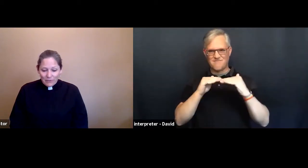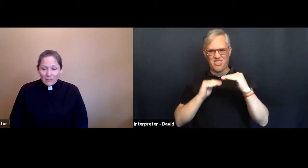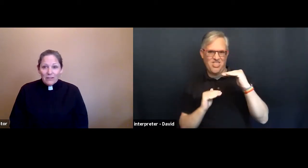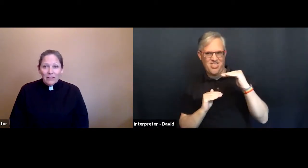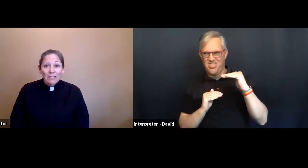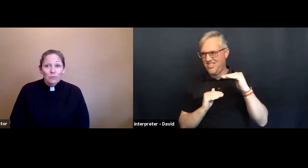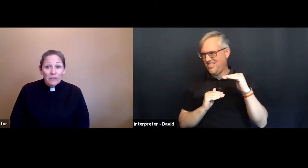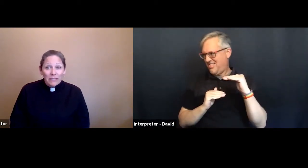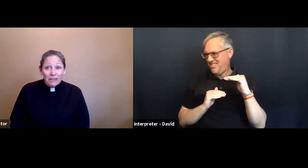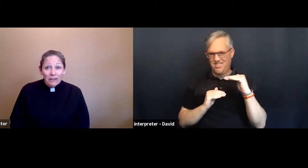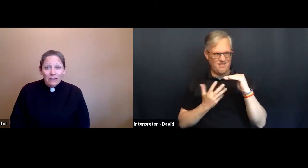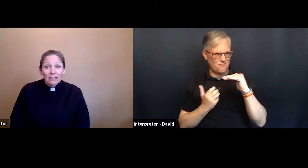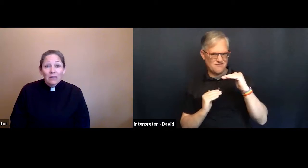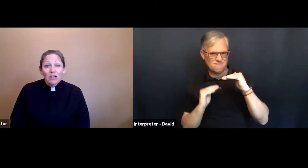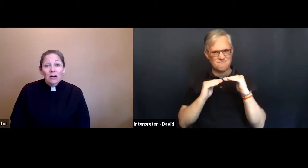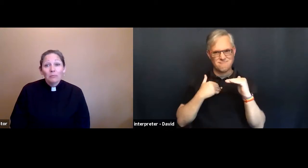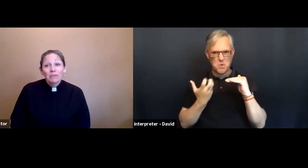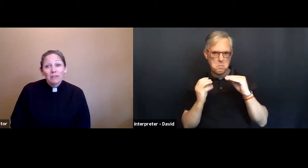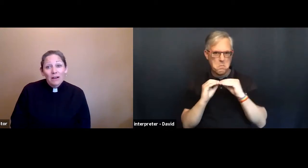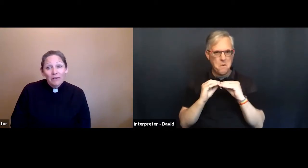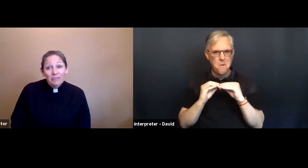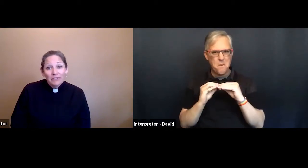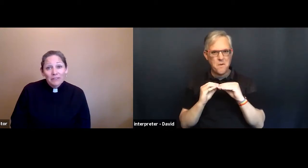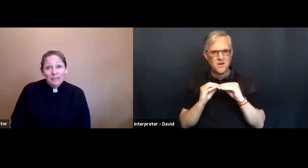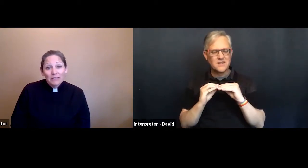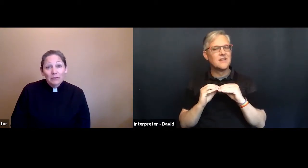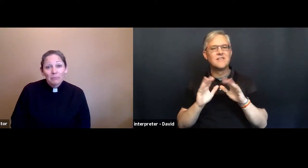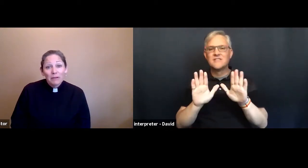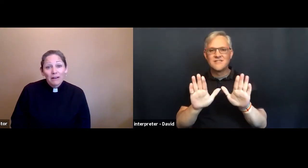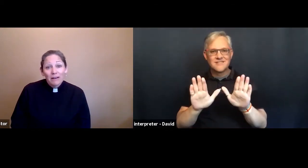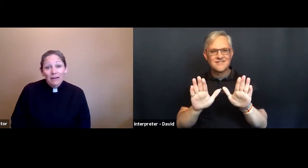And we are beloved by God.